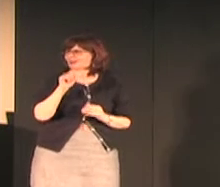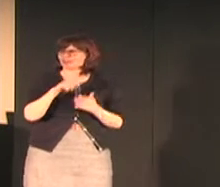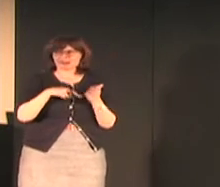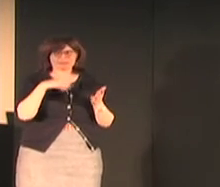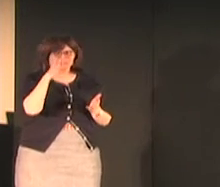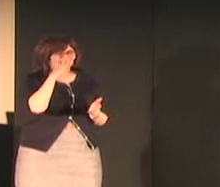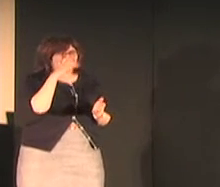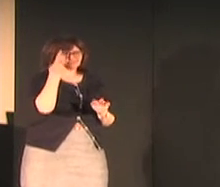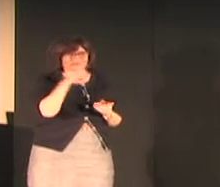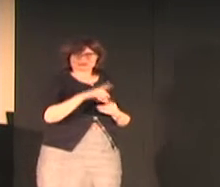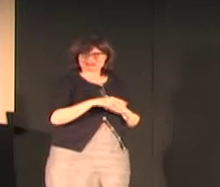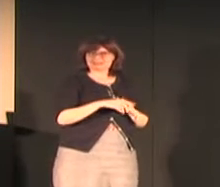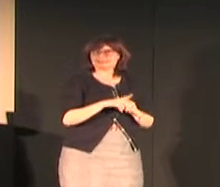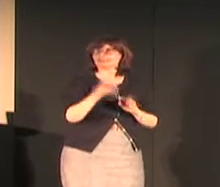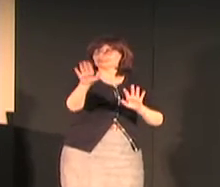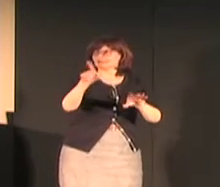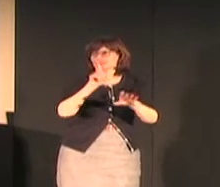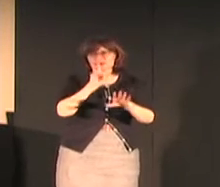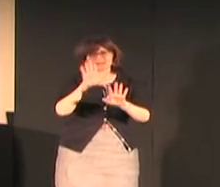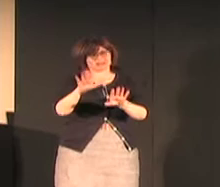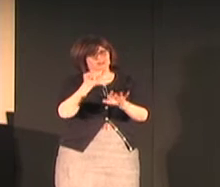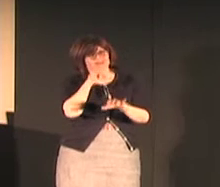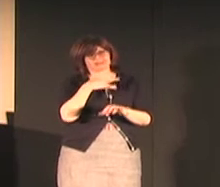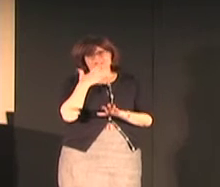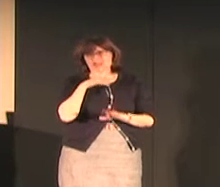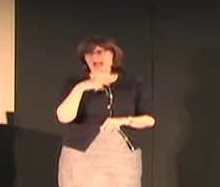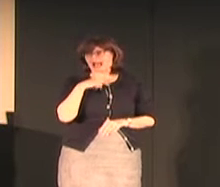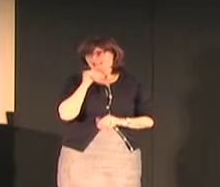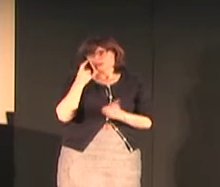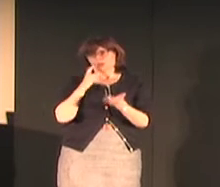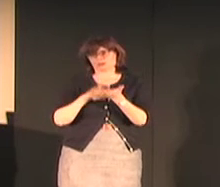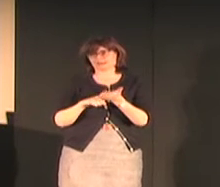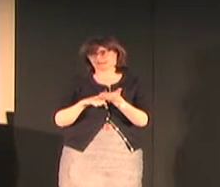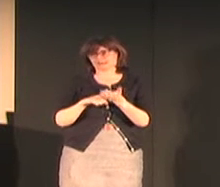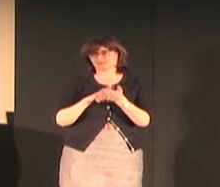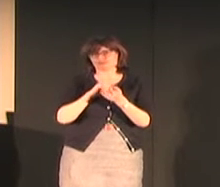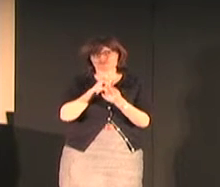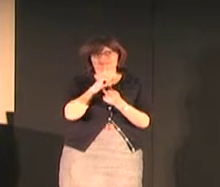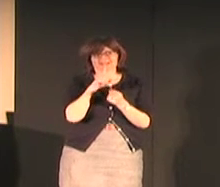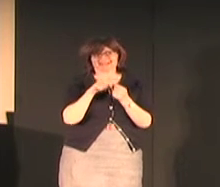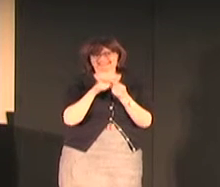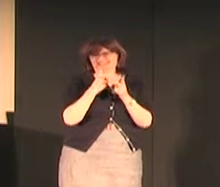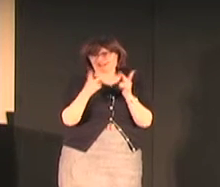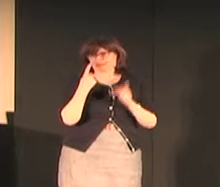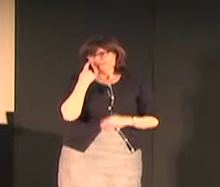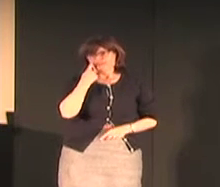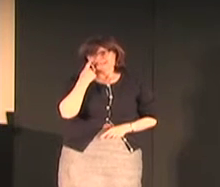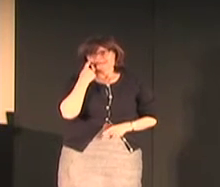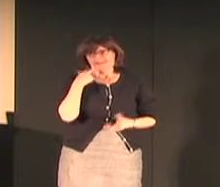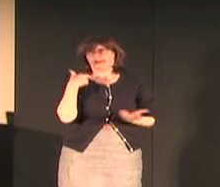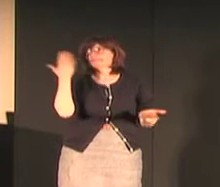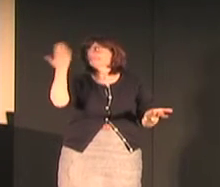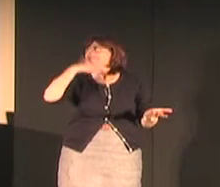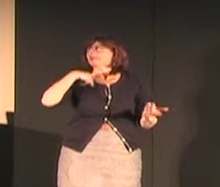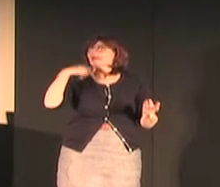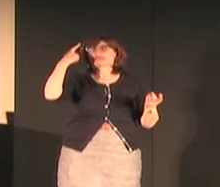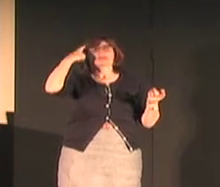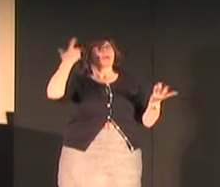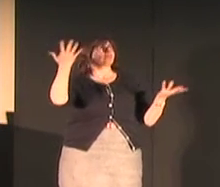repetition okay that's not what I'm looking for don't feel that I told you this wasn't anything that I understood until